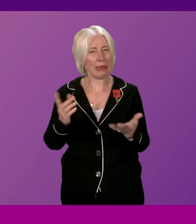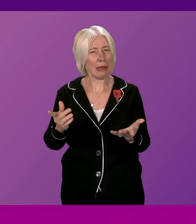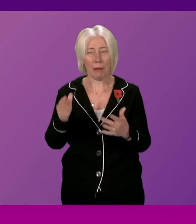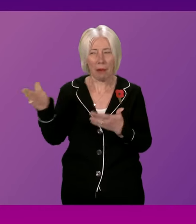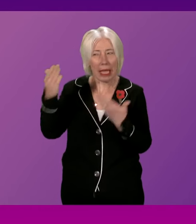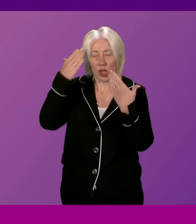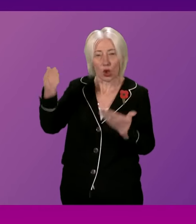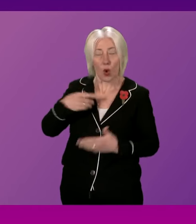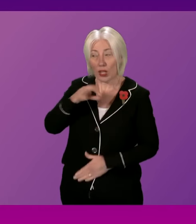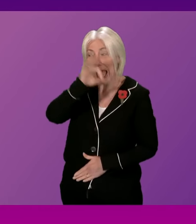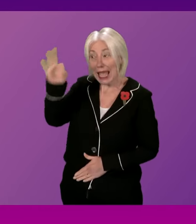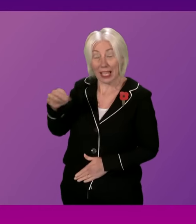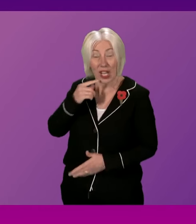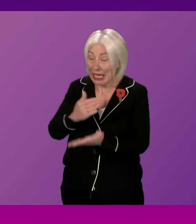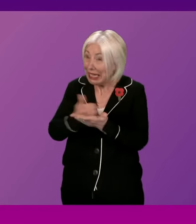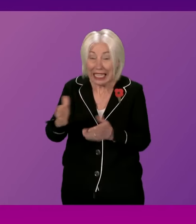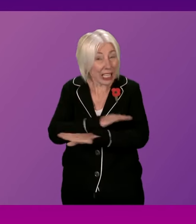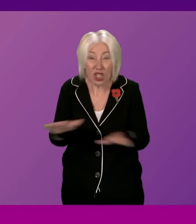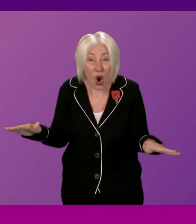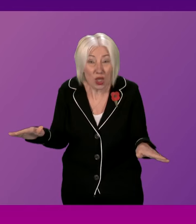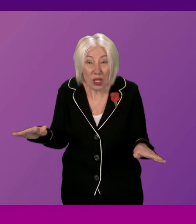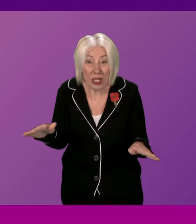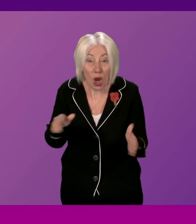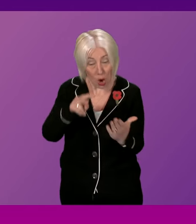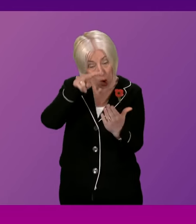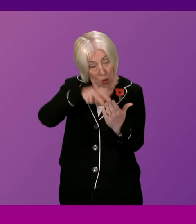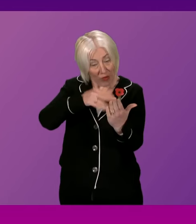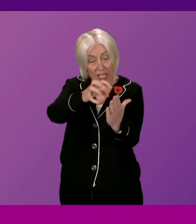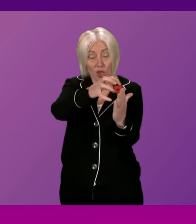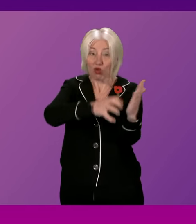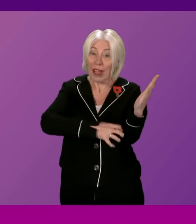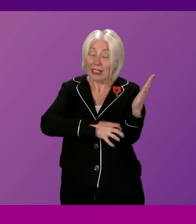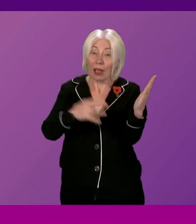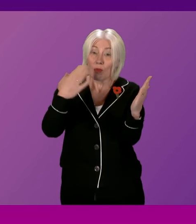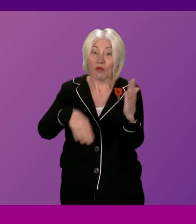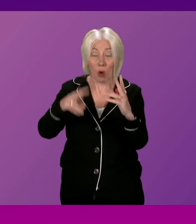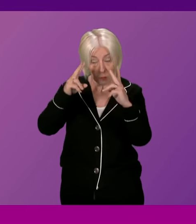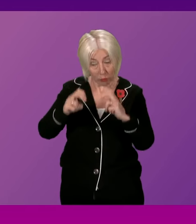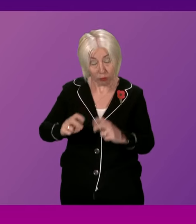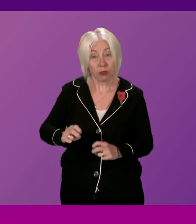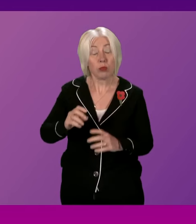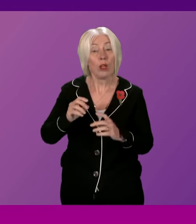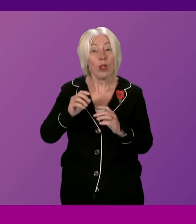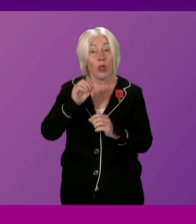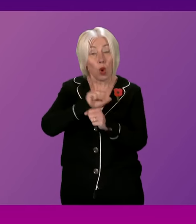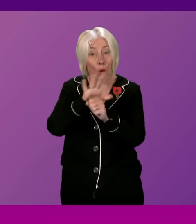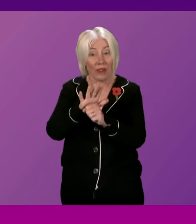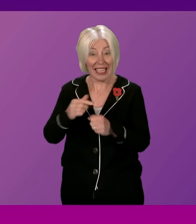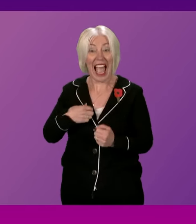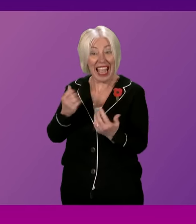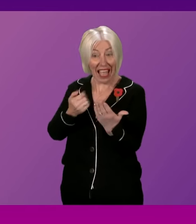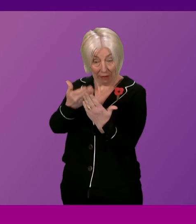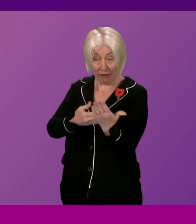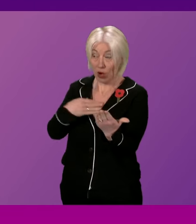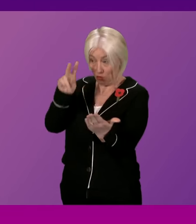I asked him. Because he clearly hasn't still read the transcript from the COVID inquiry. Got it there. Well, read it. First